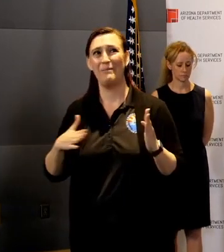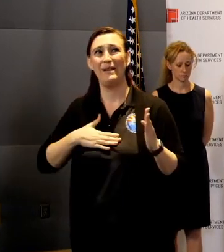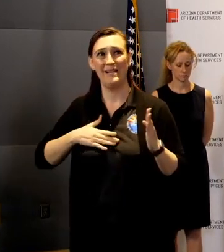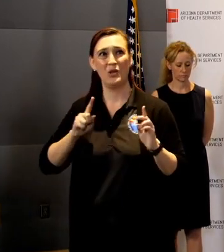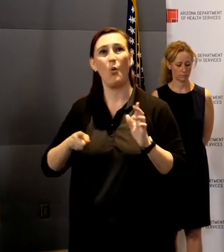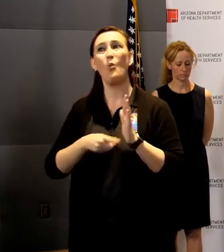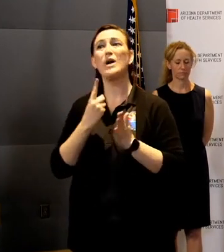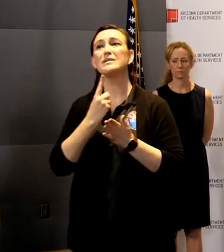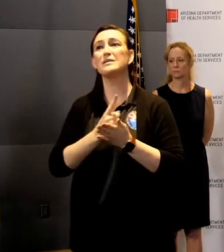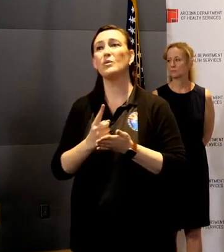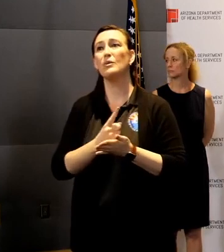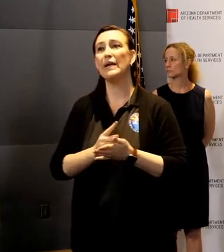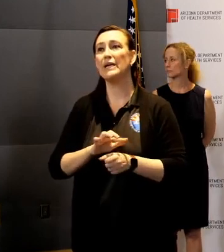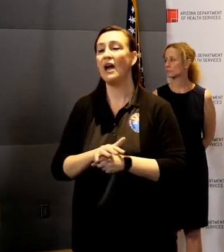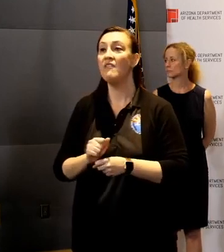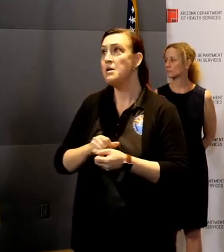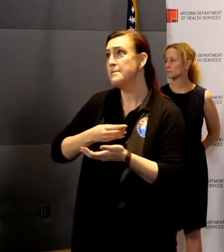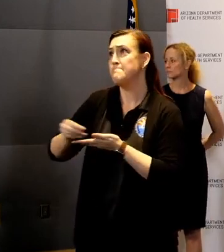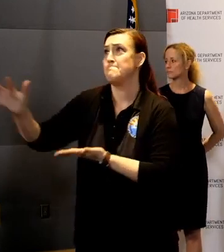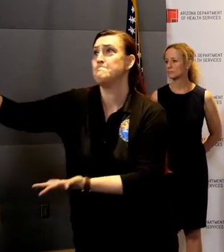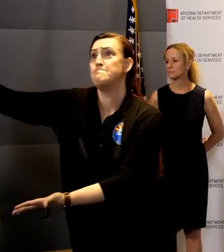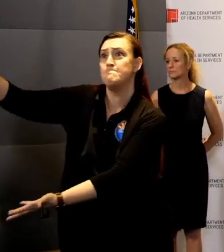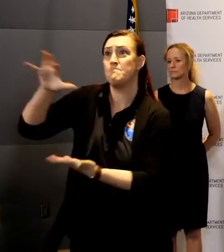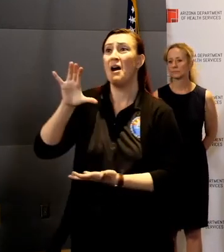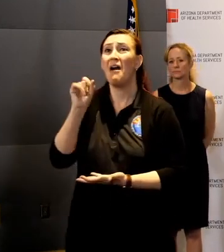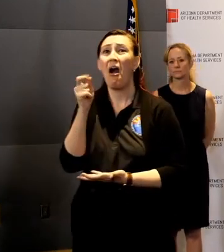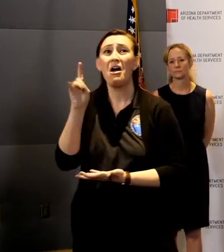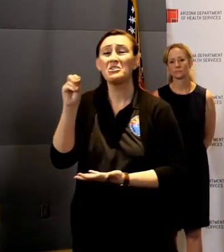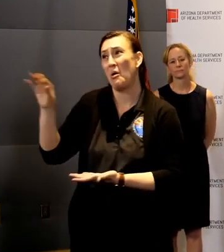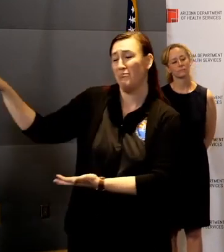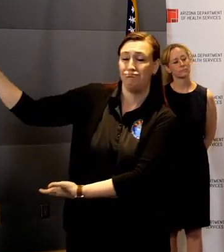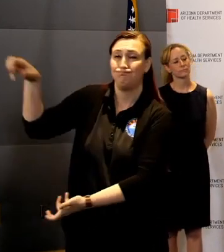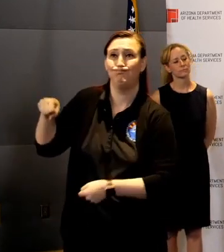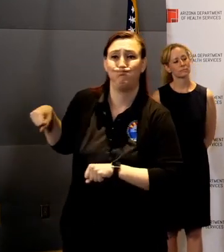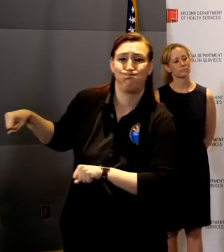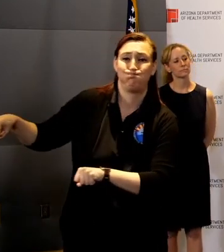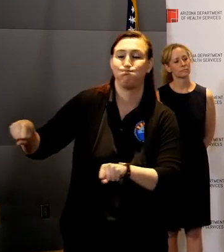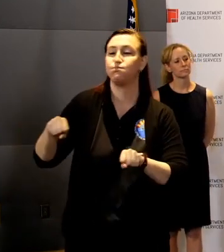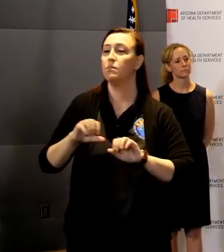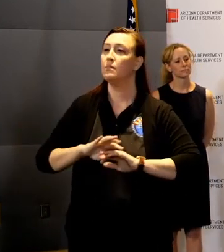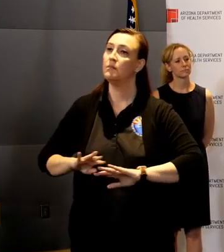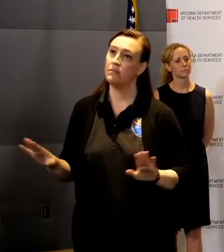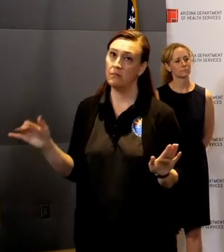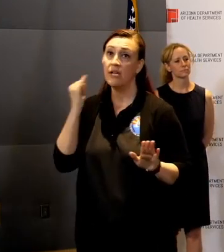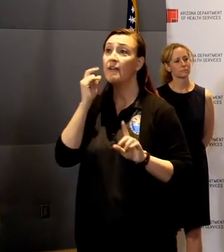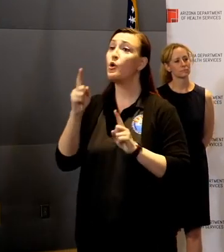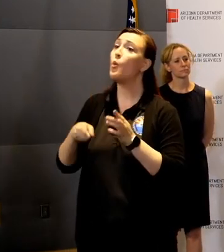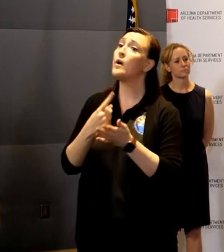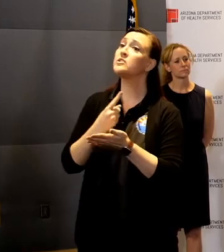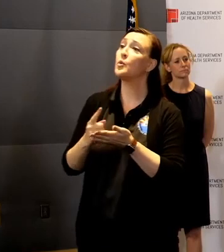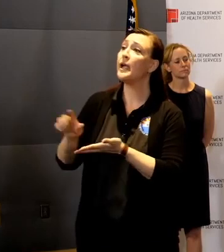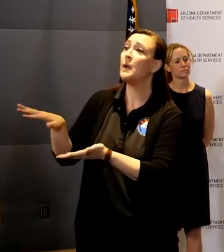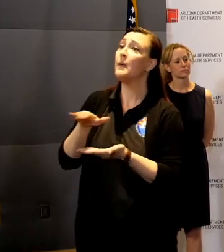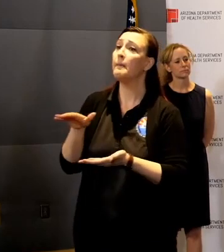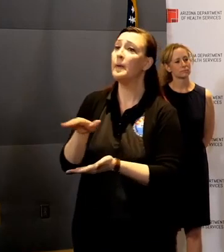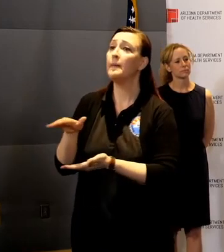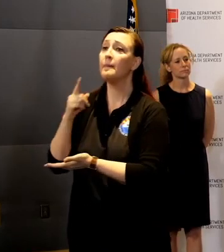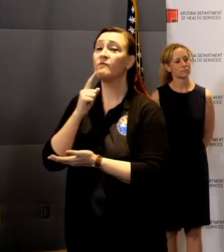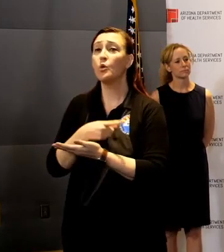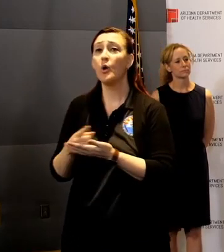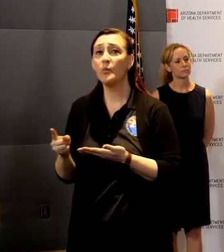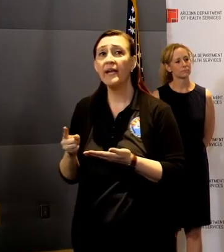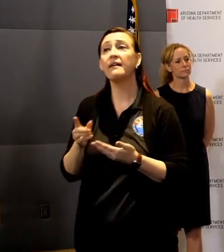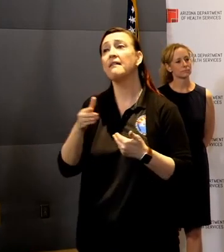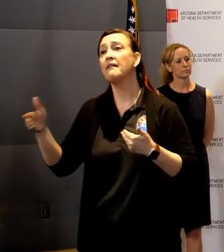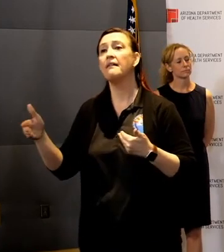If you'll do that, you can come back the next week, and the shelves will be full. So is the guard involved in law